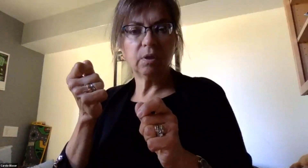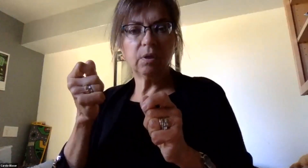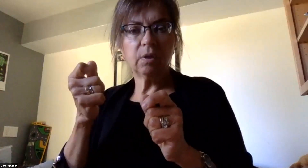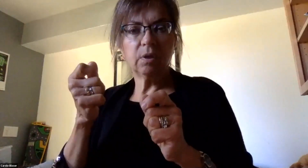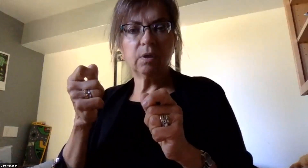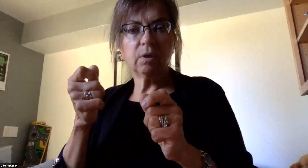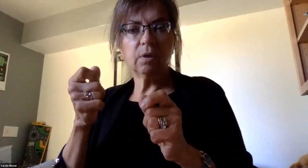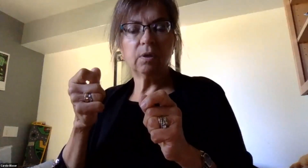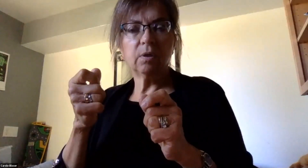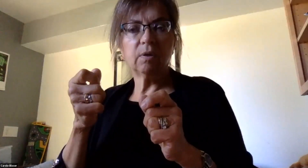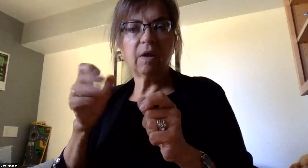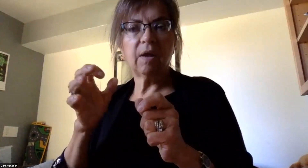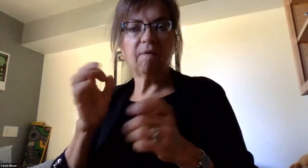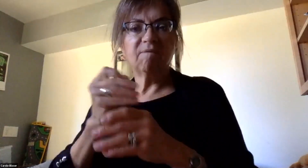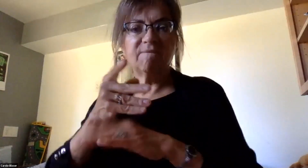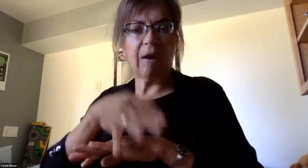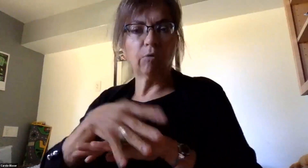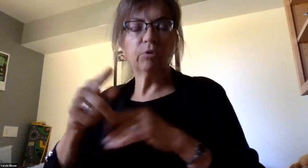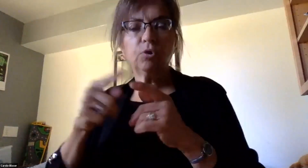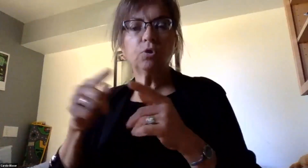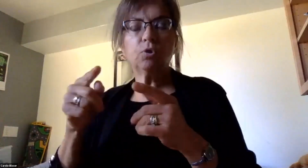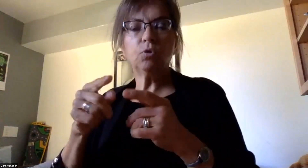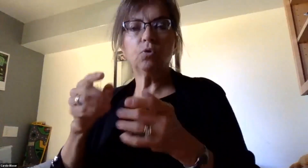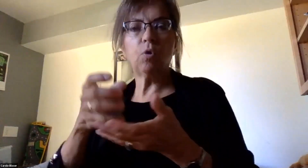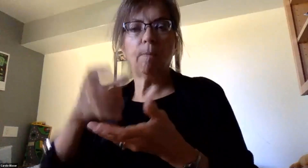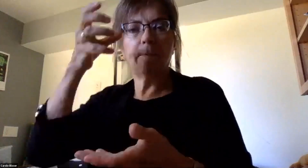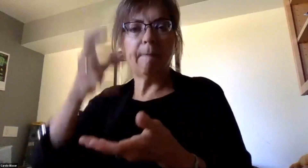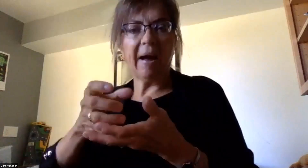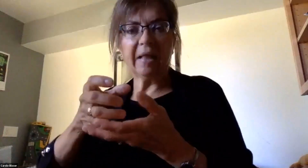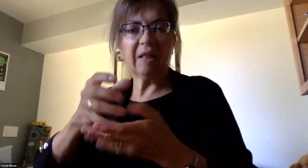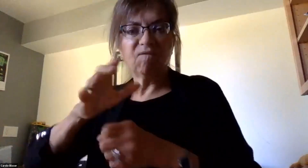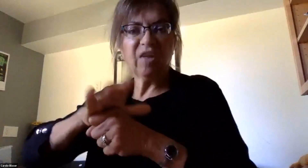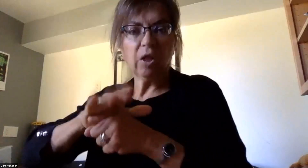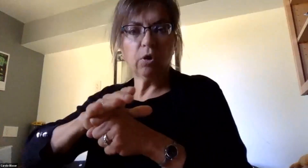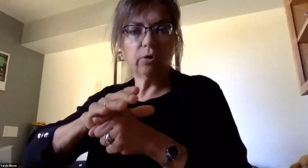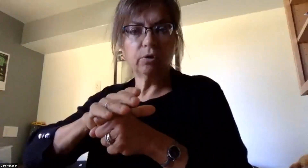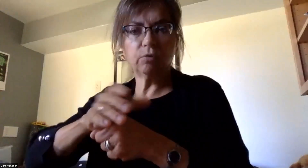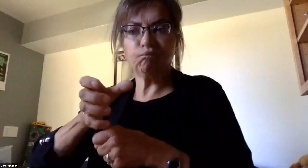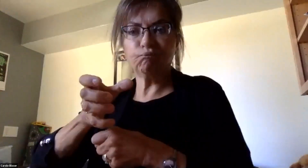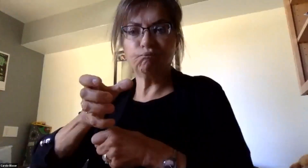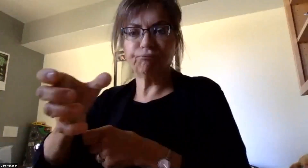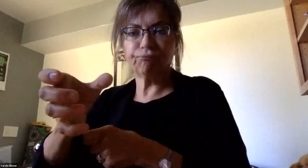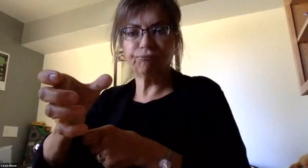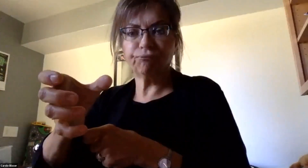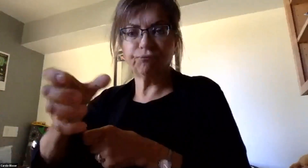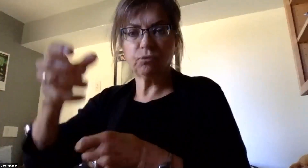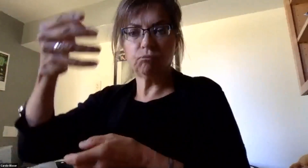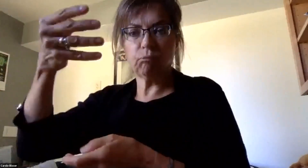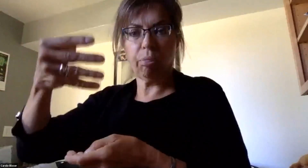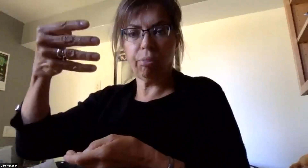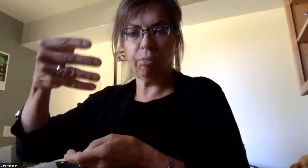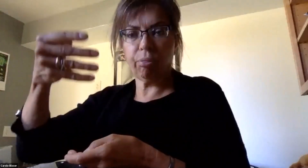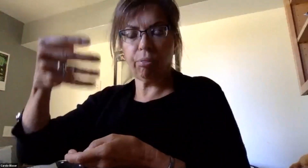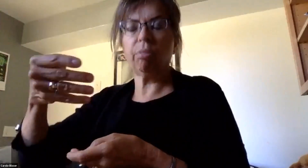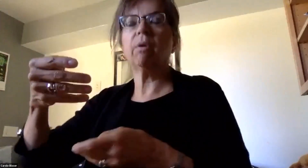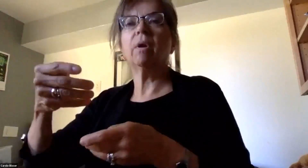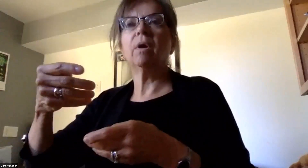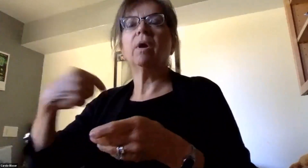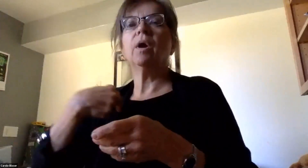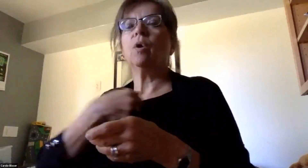So it will likely be in our FAQ, but we do suggest that students procure a